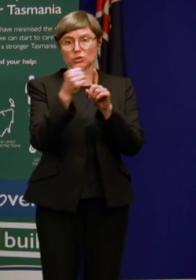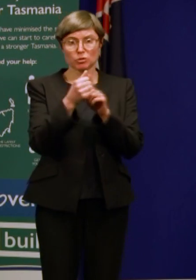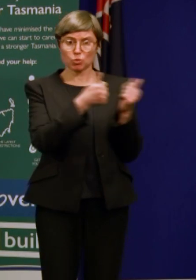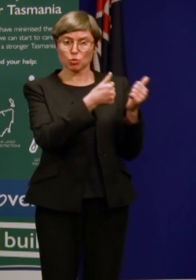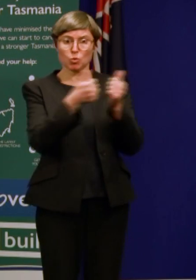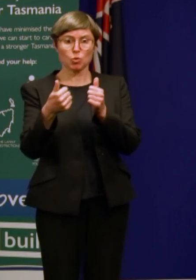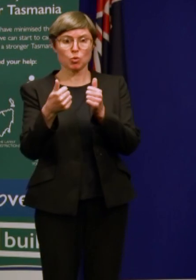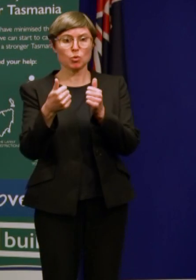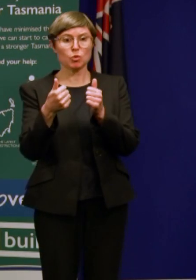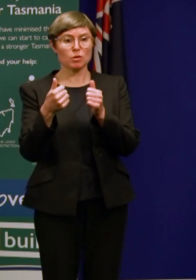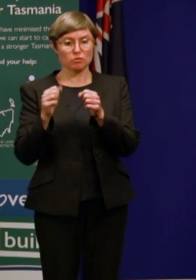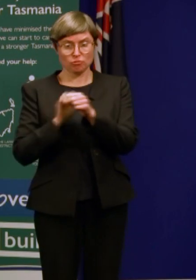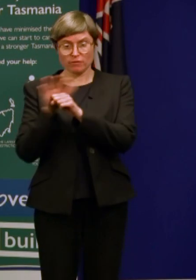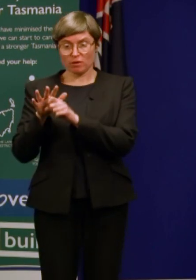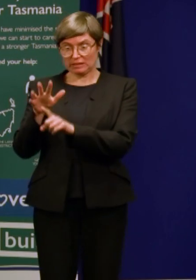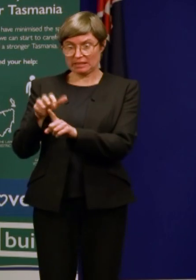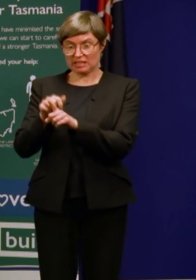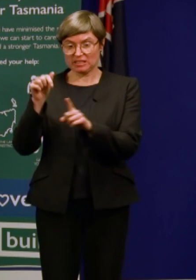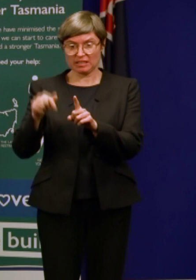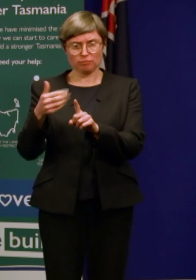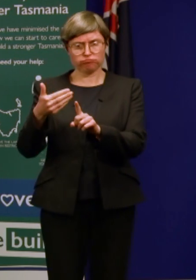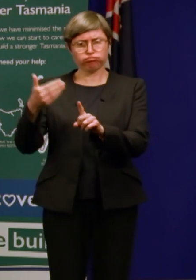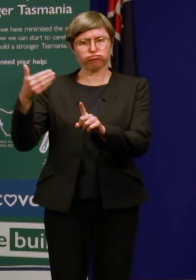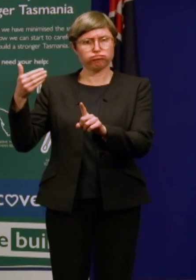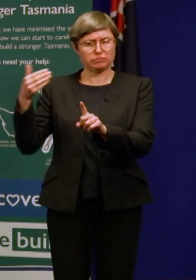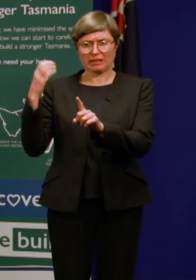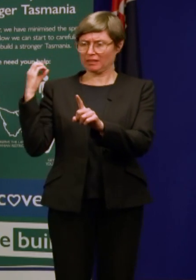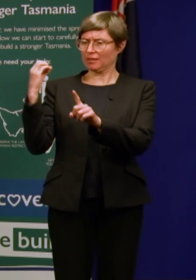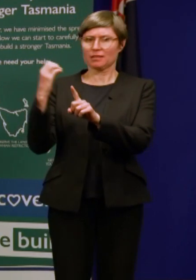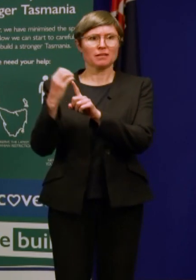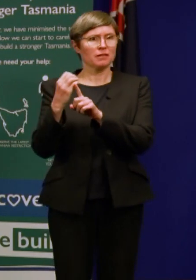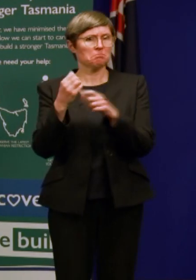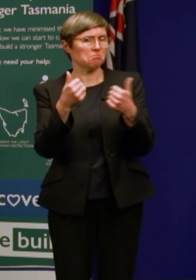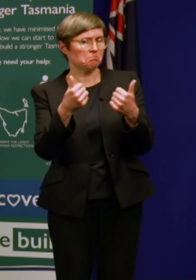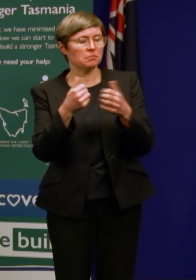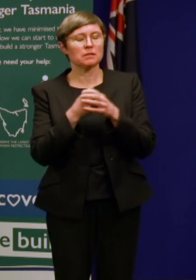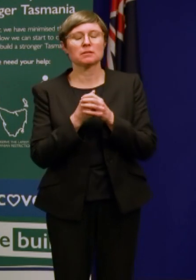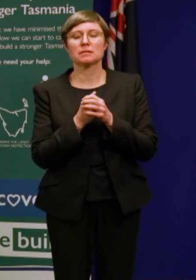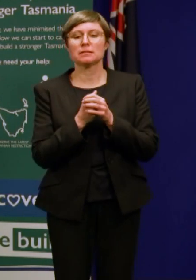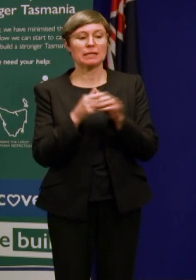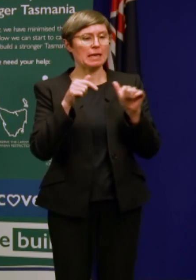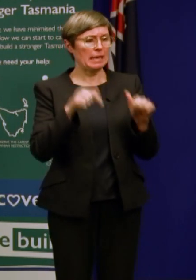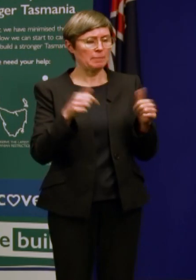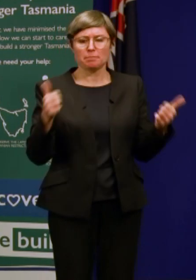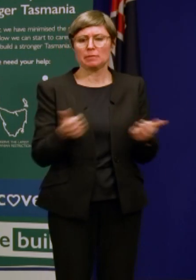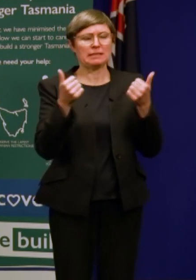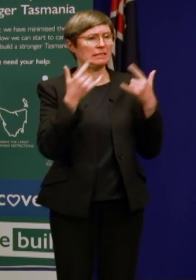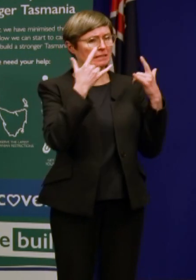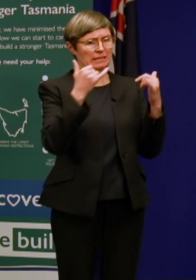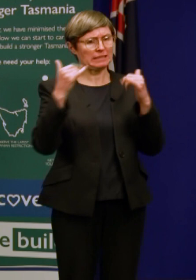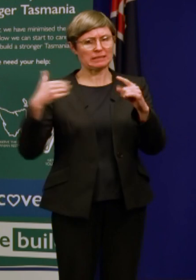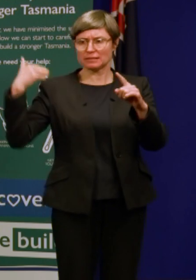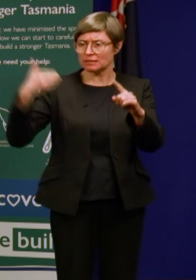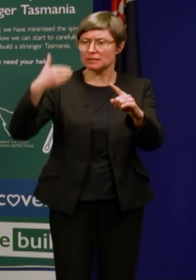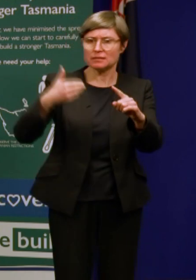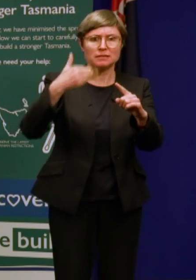last had a case transmitted in Tasmania and we've maintained a high level of testing throughout the